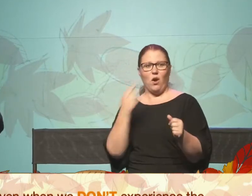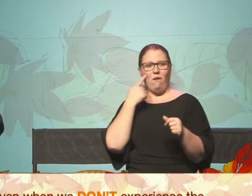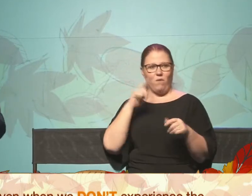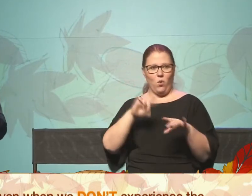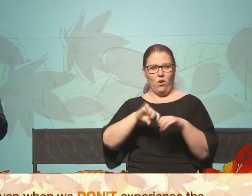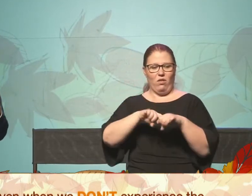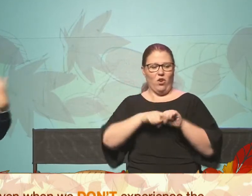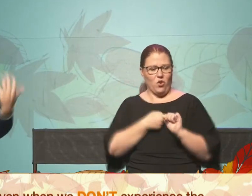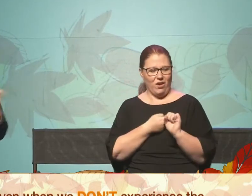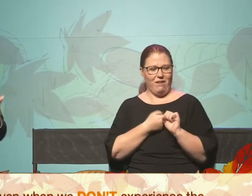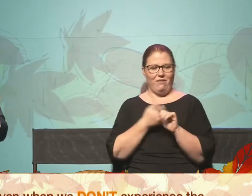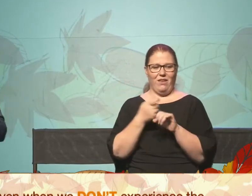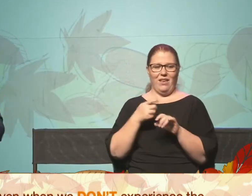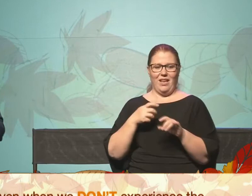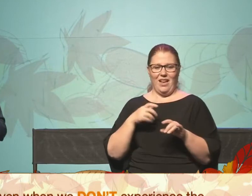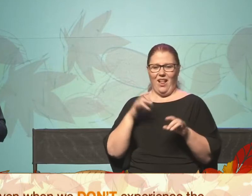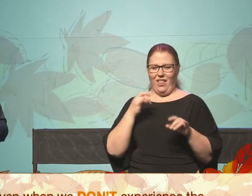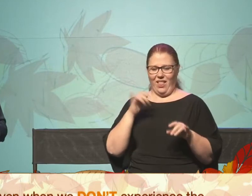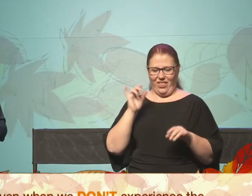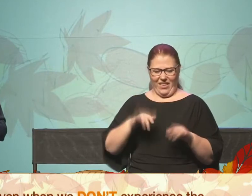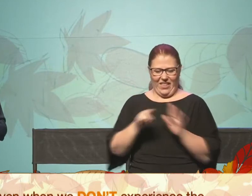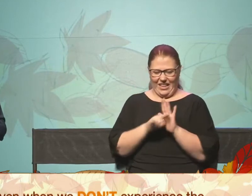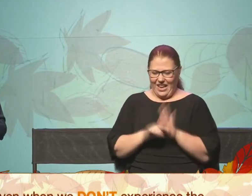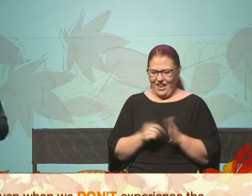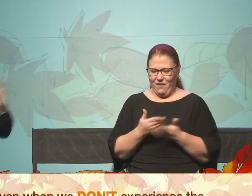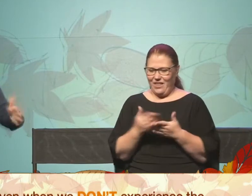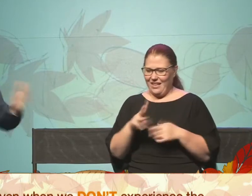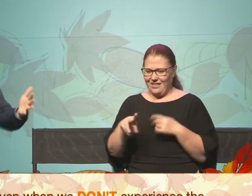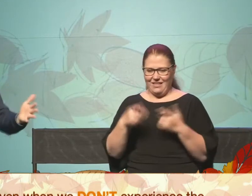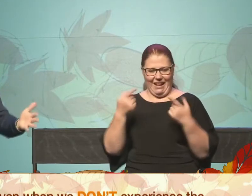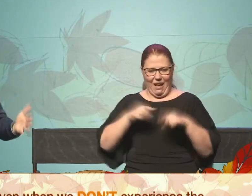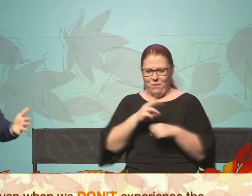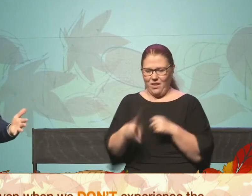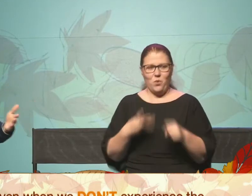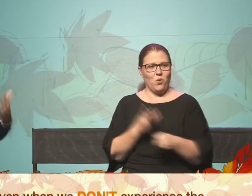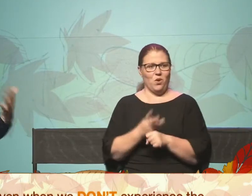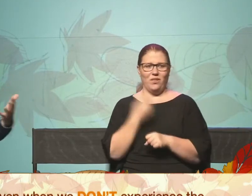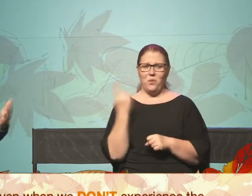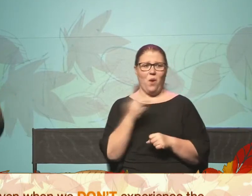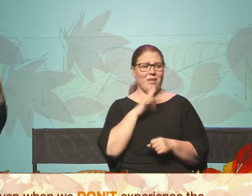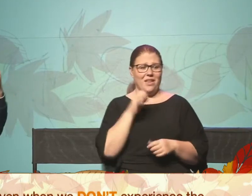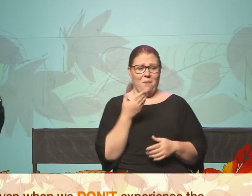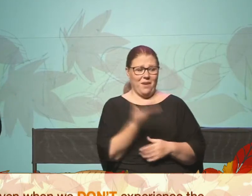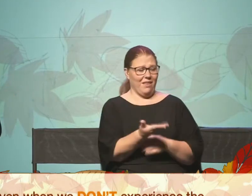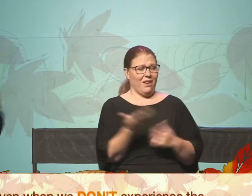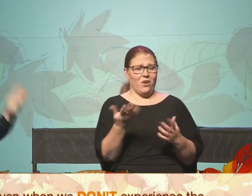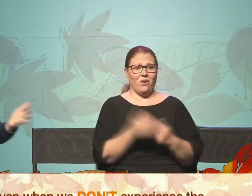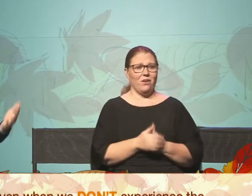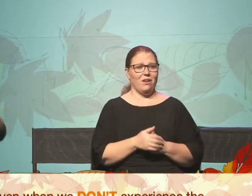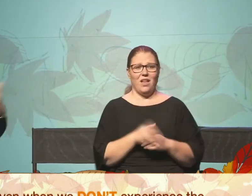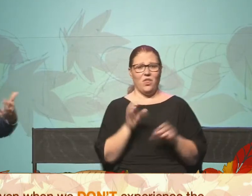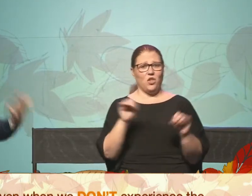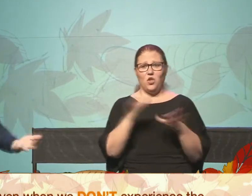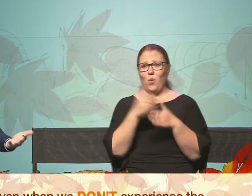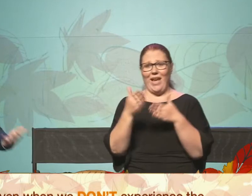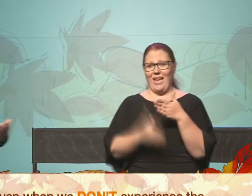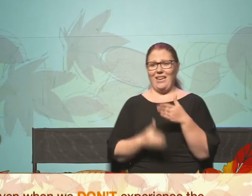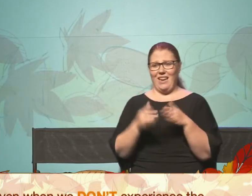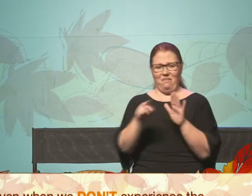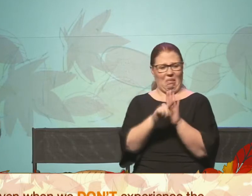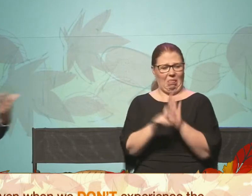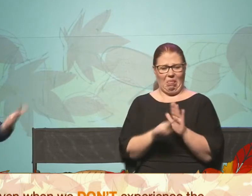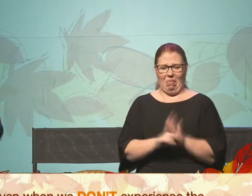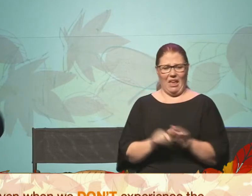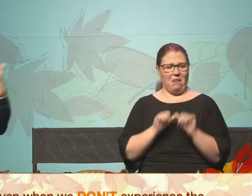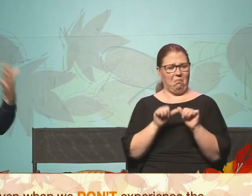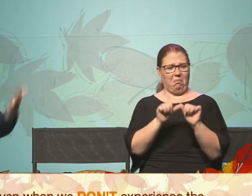for the antagonisms in our world that are always going to be there. This is the great, like there is no ending of the antagonisms